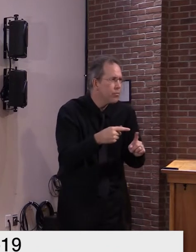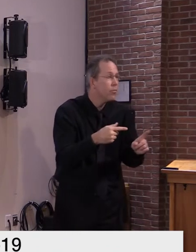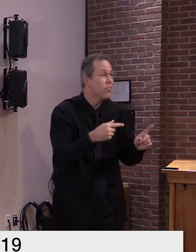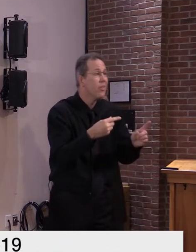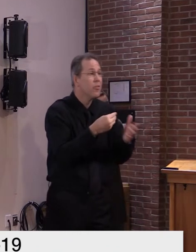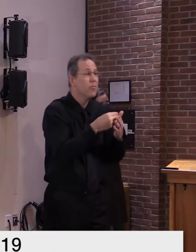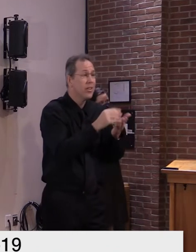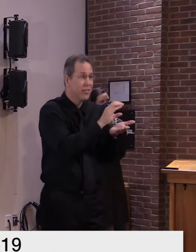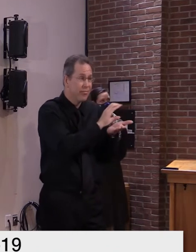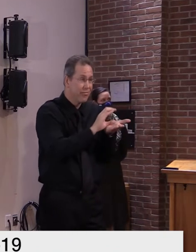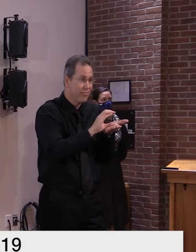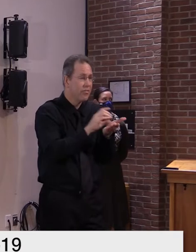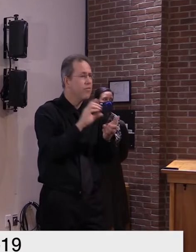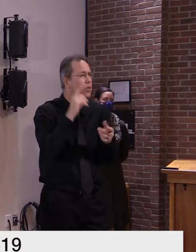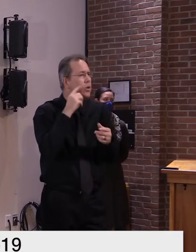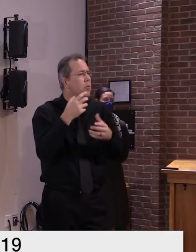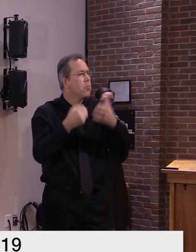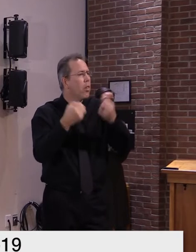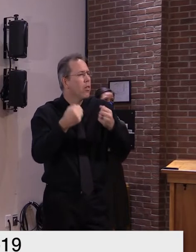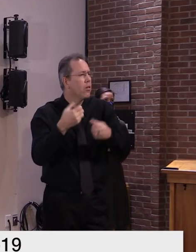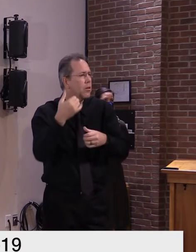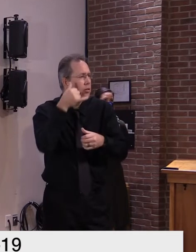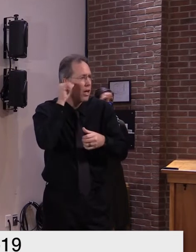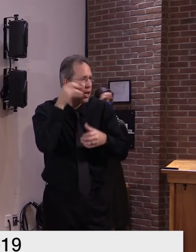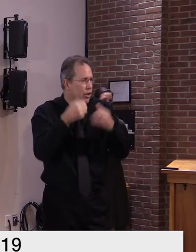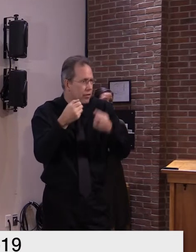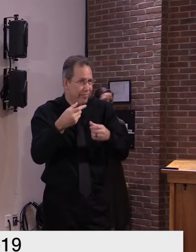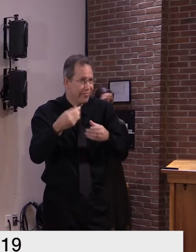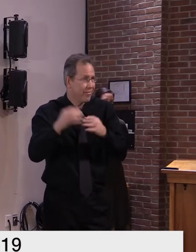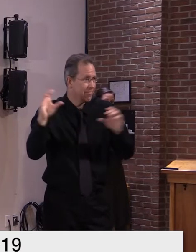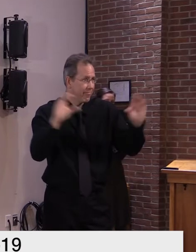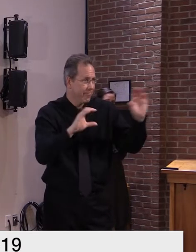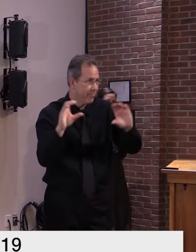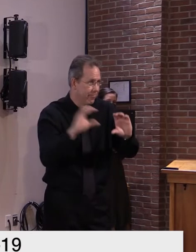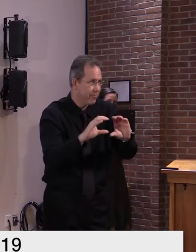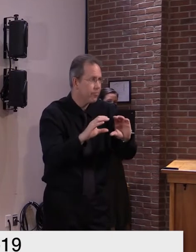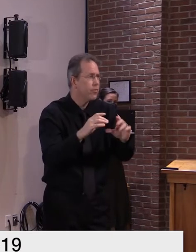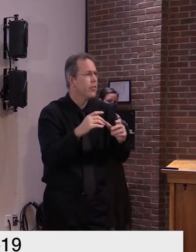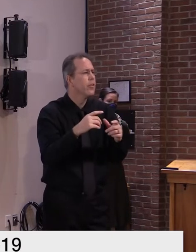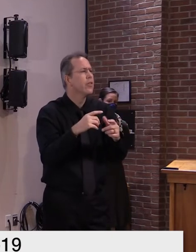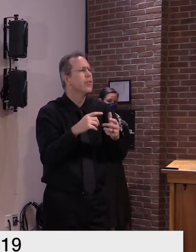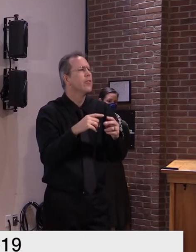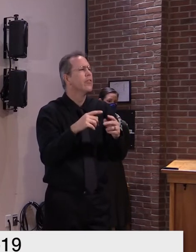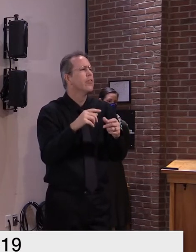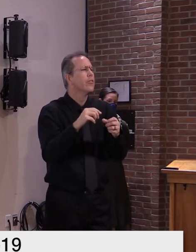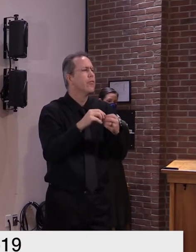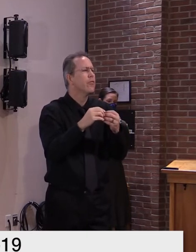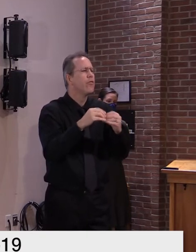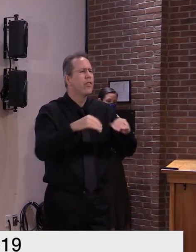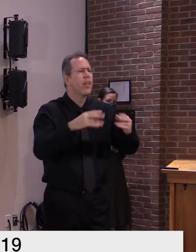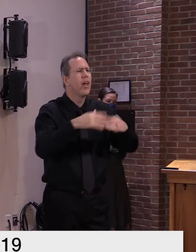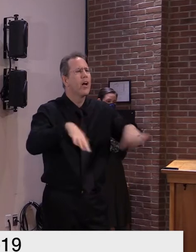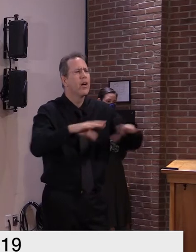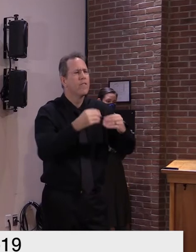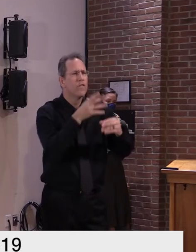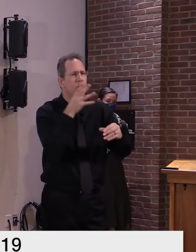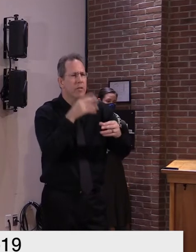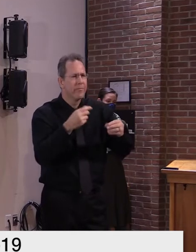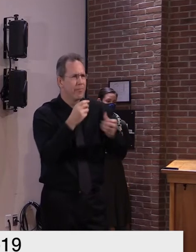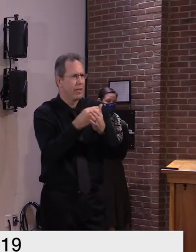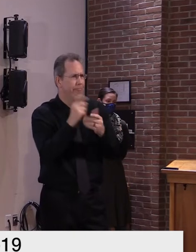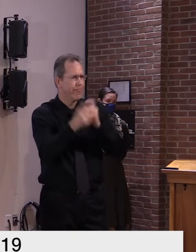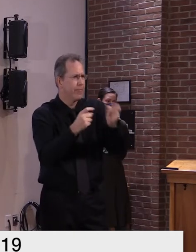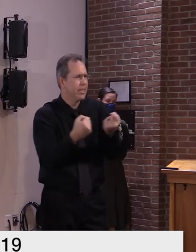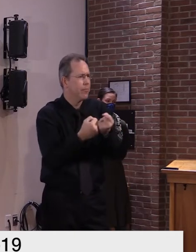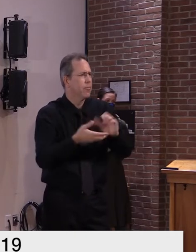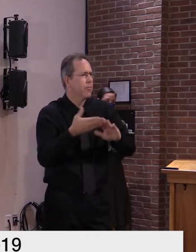dairy uh in decree to the um working land farm uh because that program was undersubscribed and